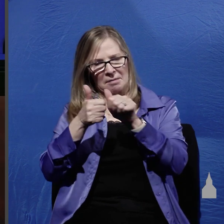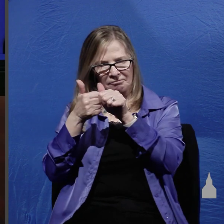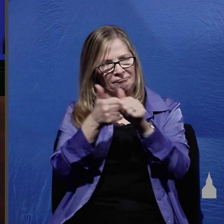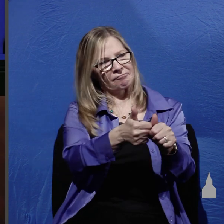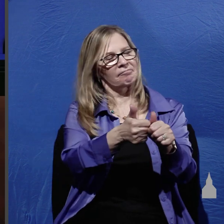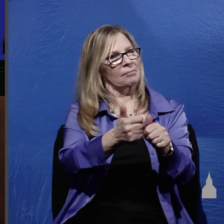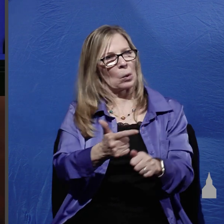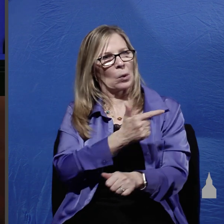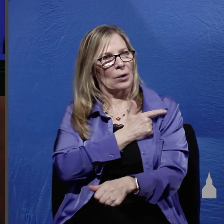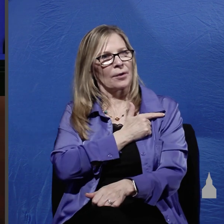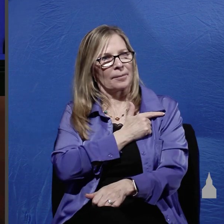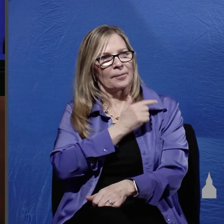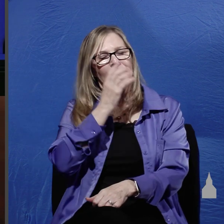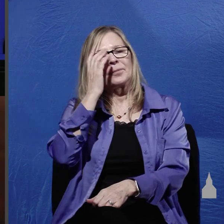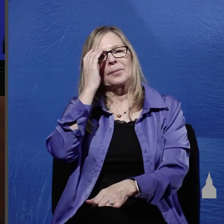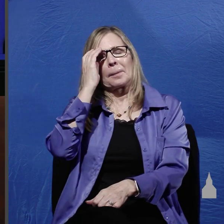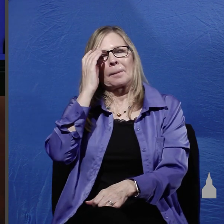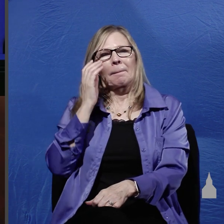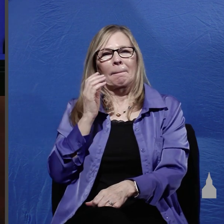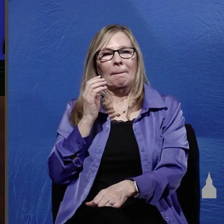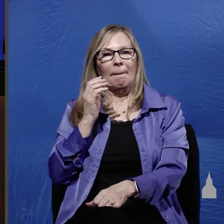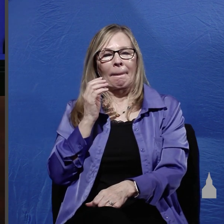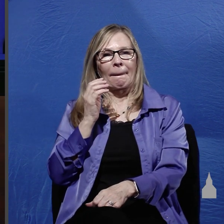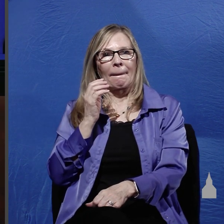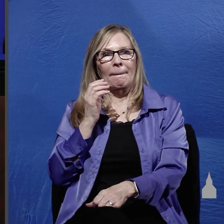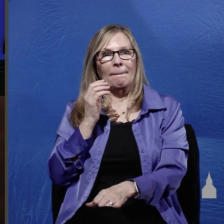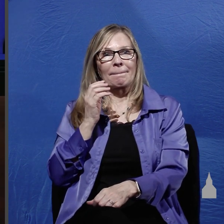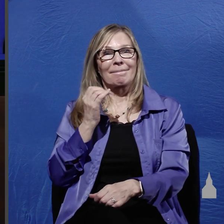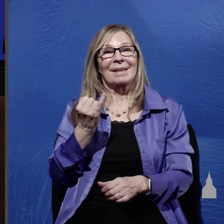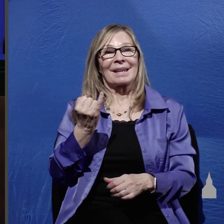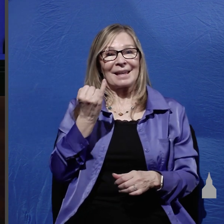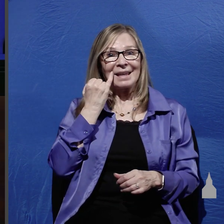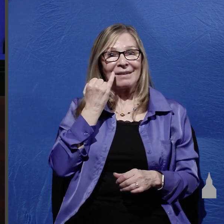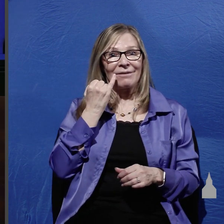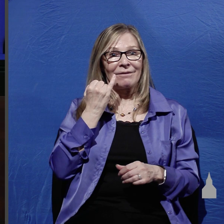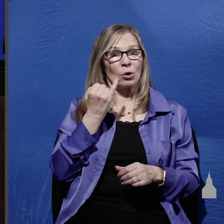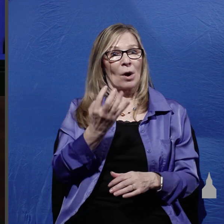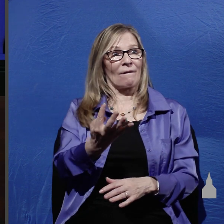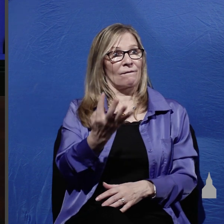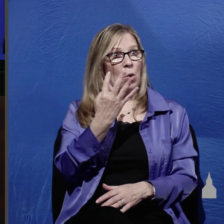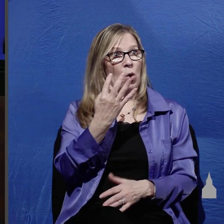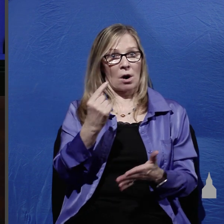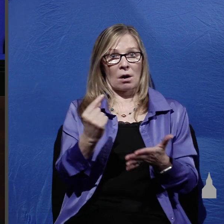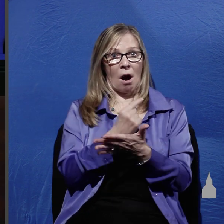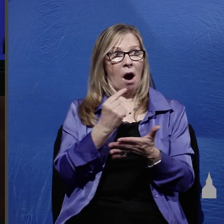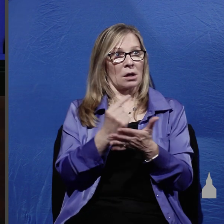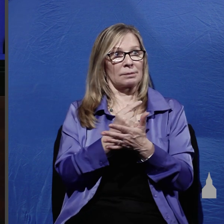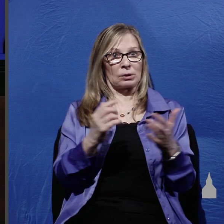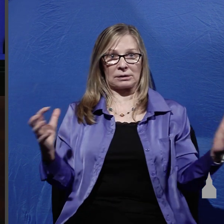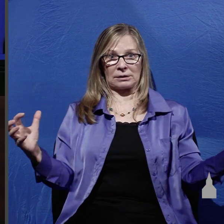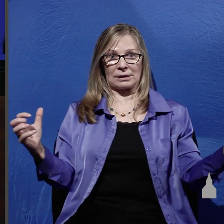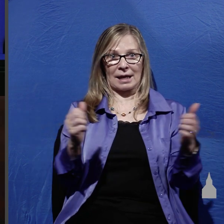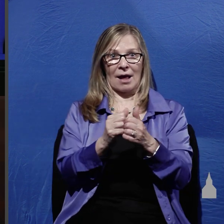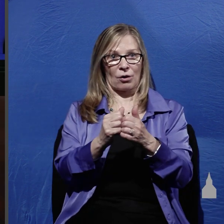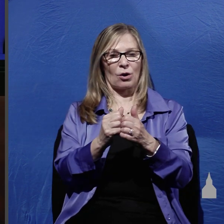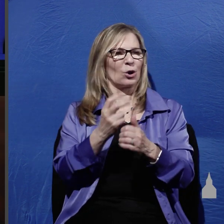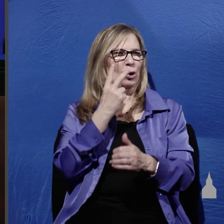now putting all the four gospel accounts together we get a clear picture of what's going on a composite